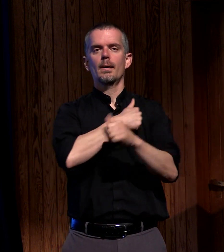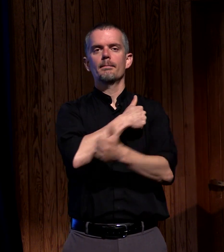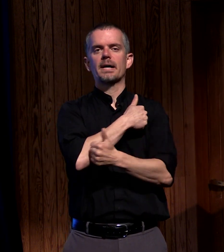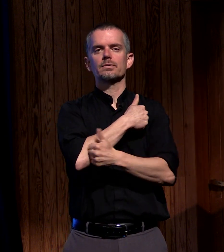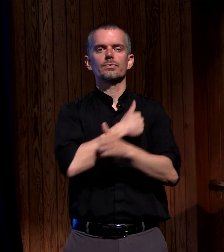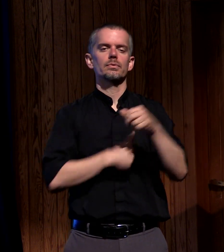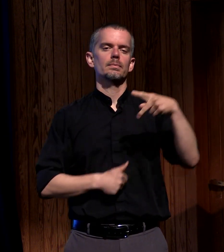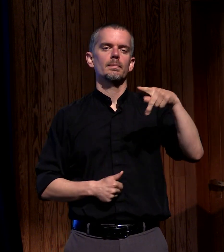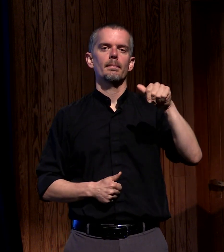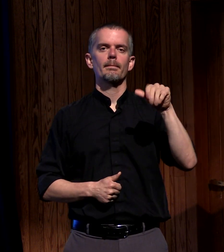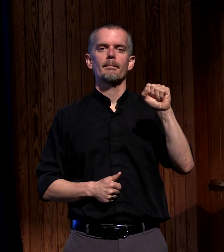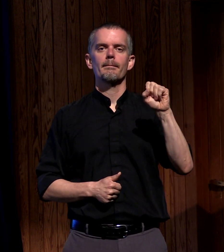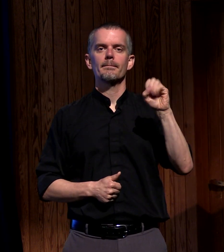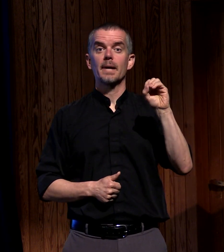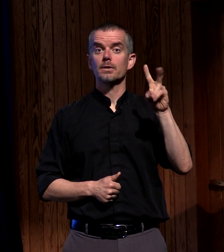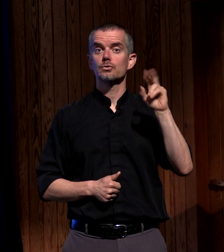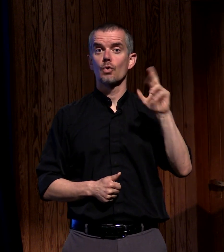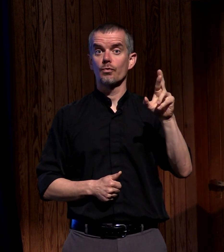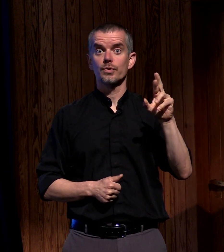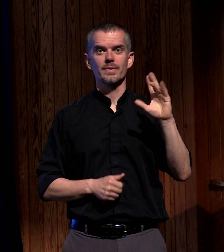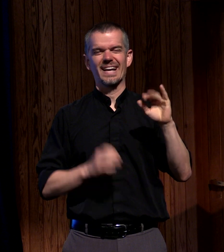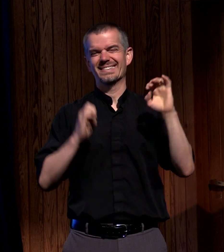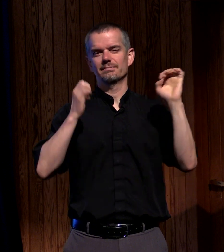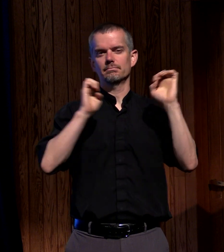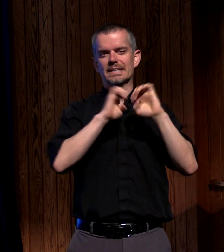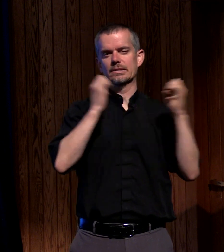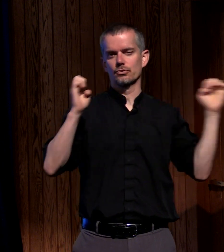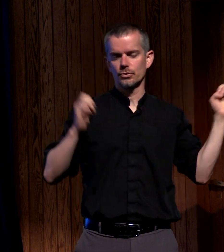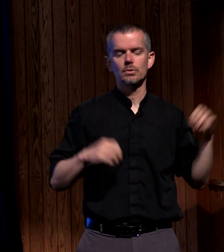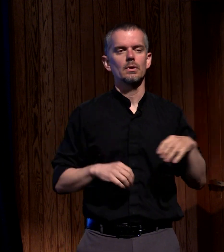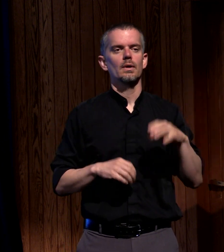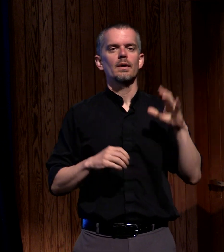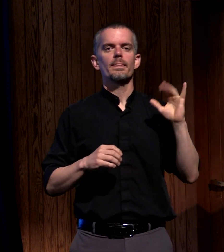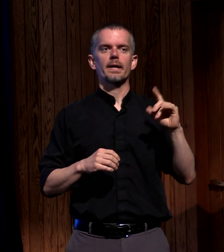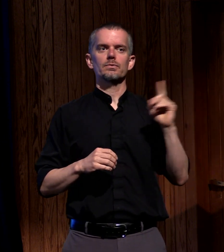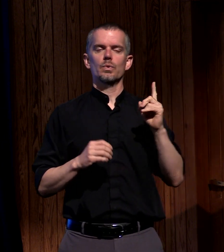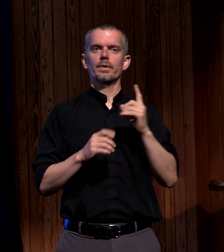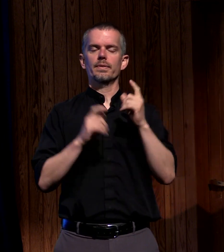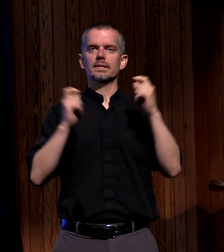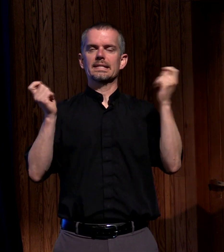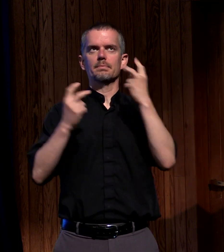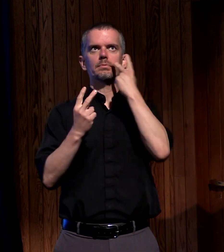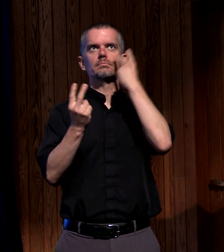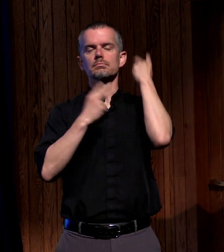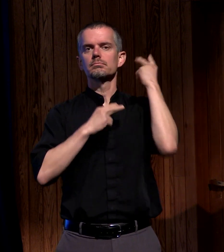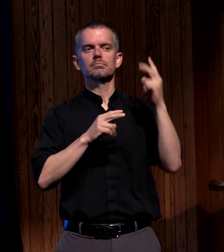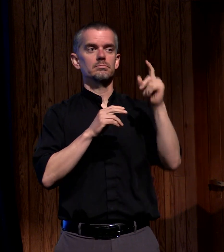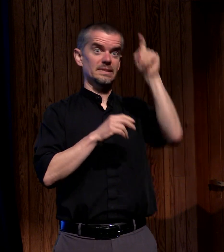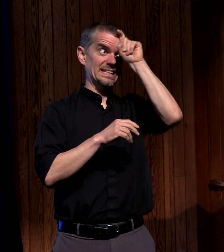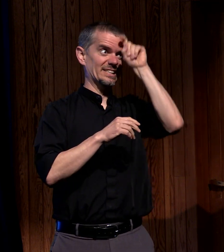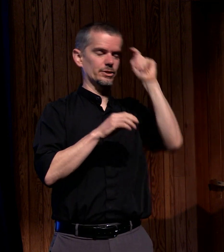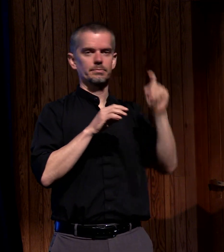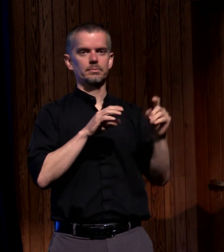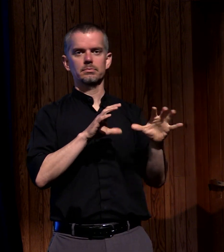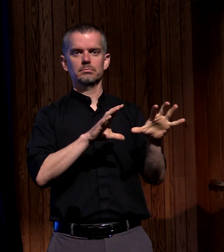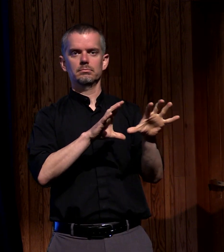when Easter happened and Passover was the festival where they celebrate their freedom from captivity and slavery in Egypt